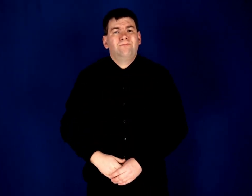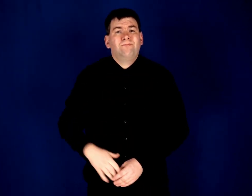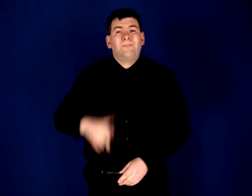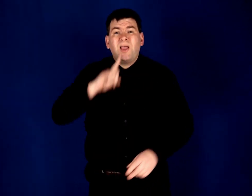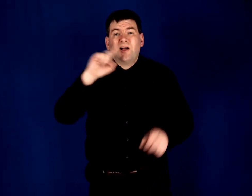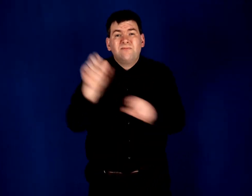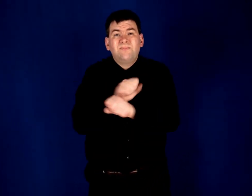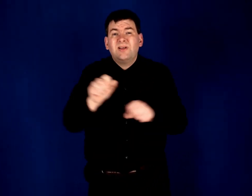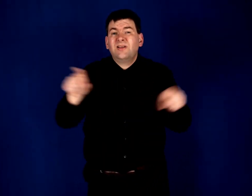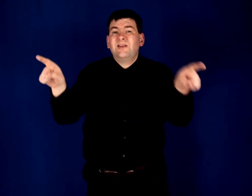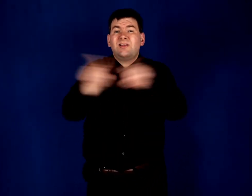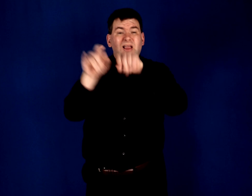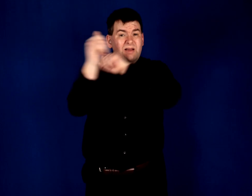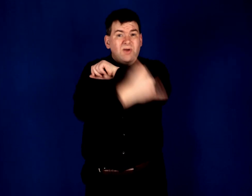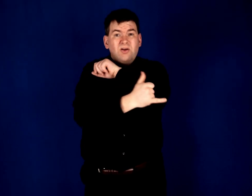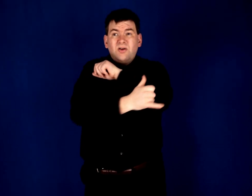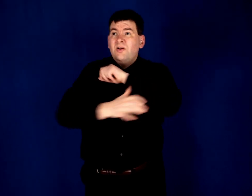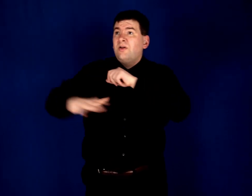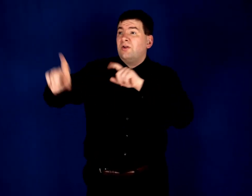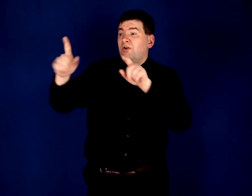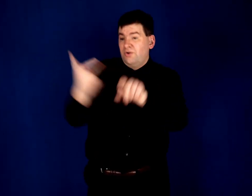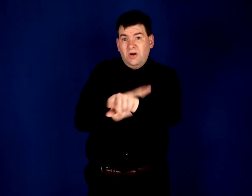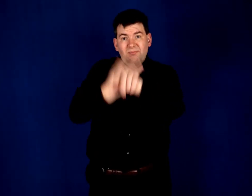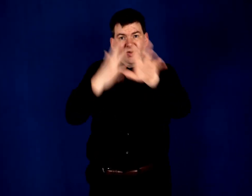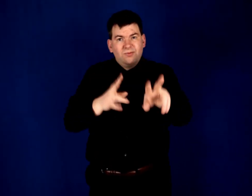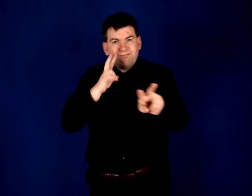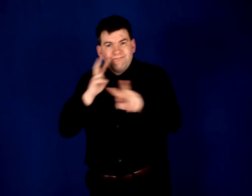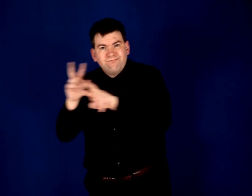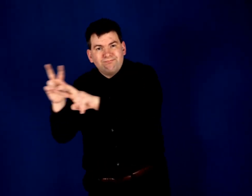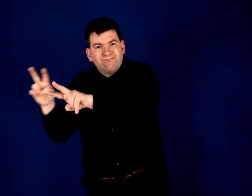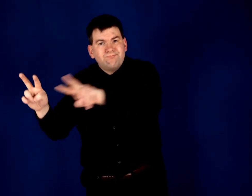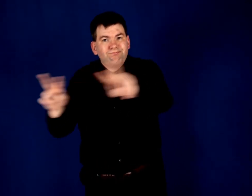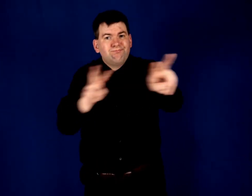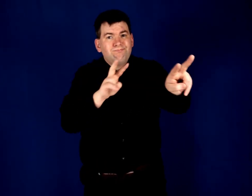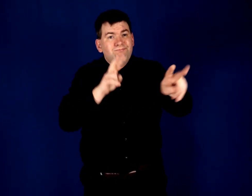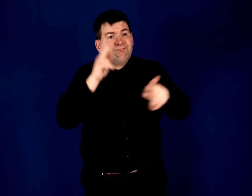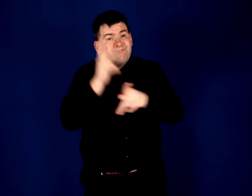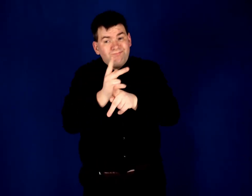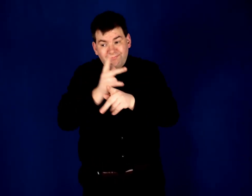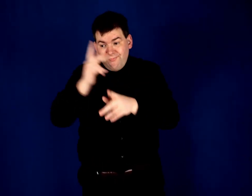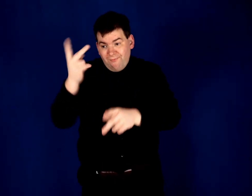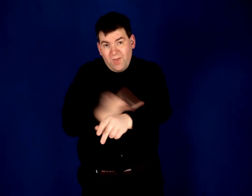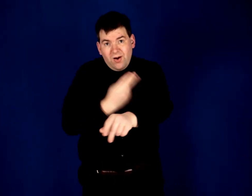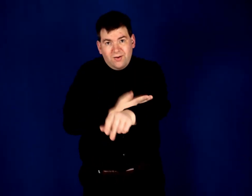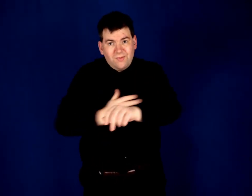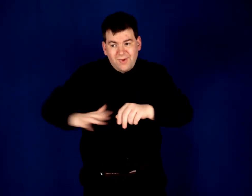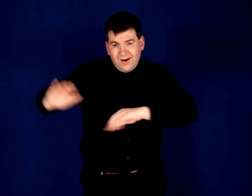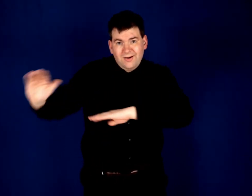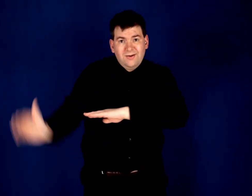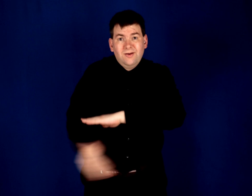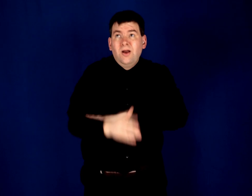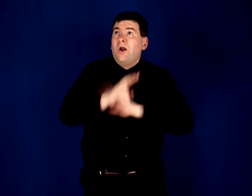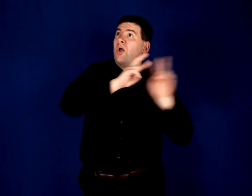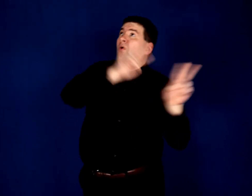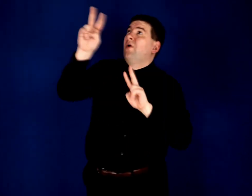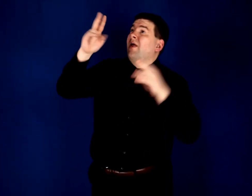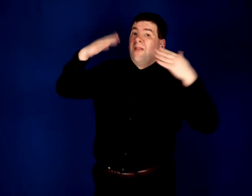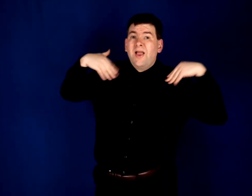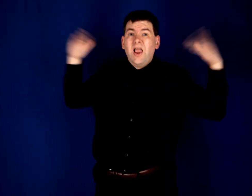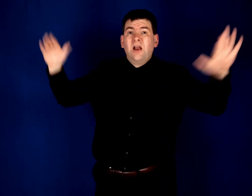And there were in the same country shepherds, abiding in the field, keeping watch over their flock by night. And lo, the angel of the